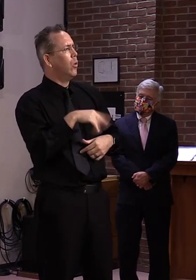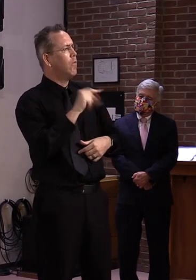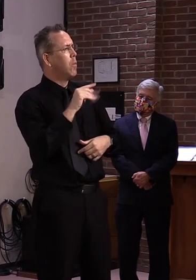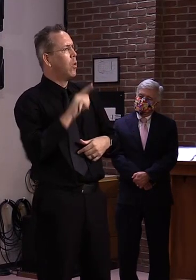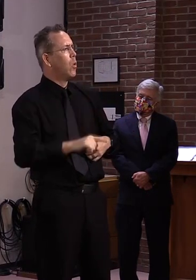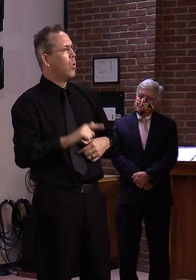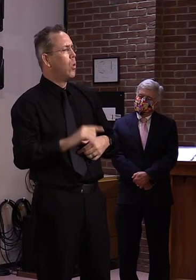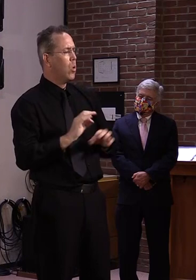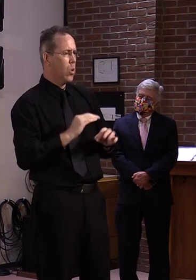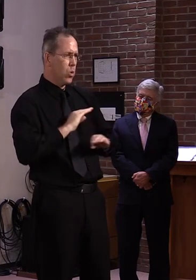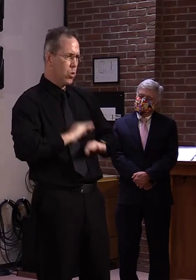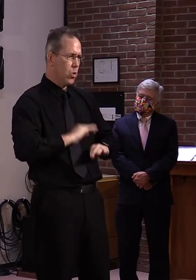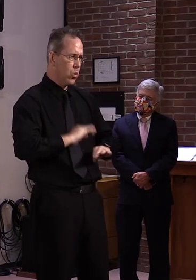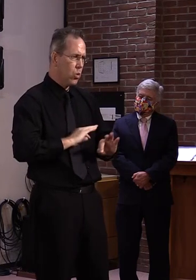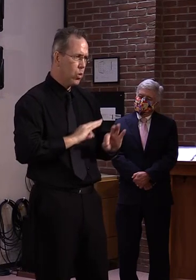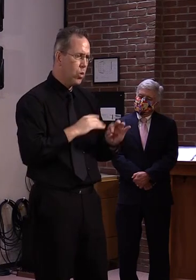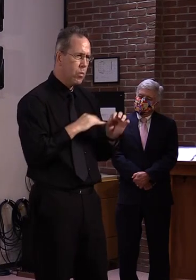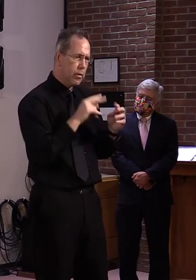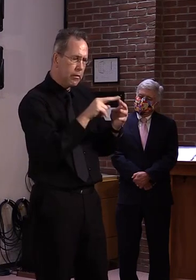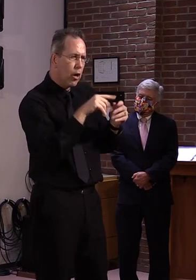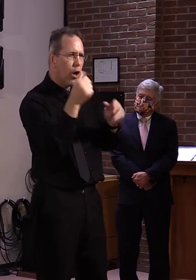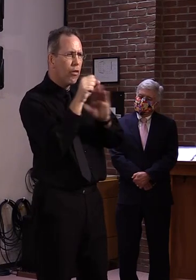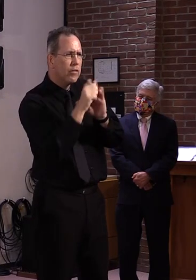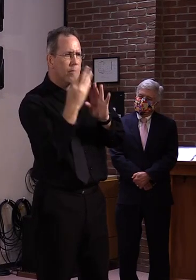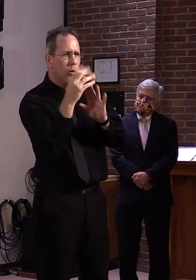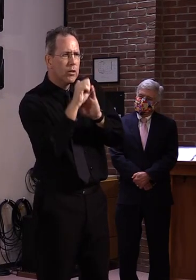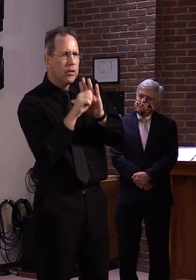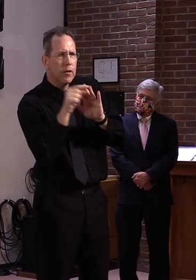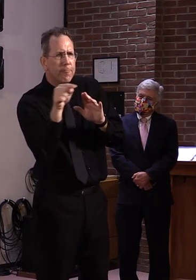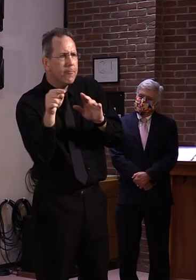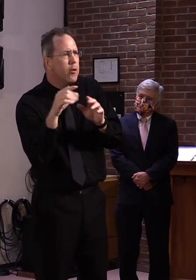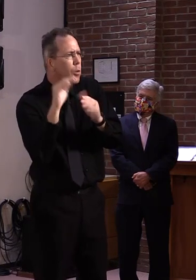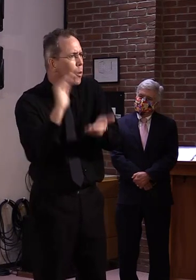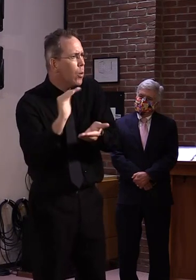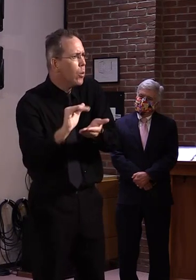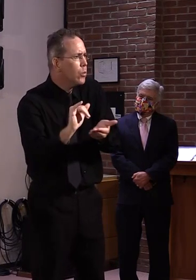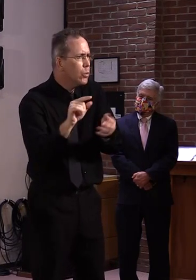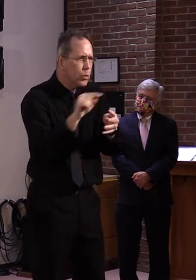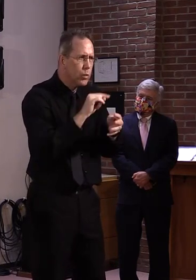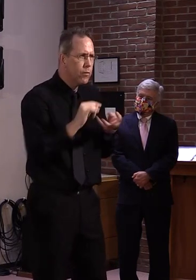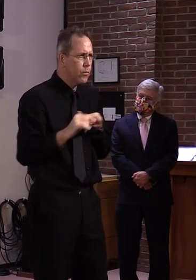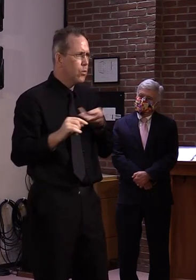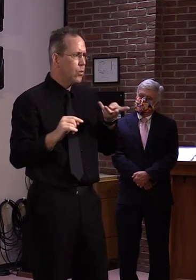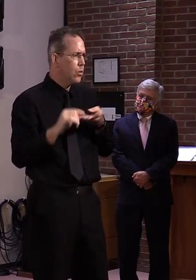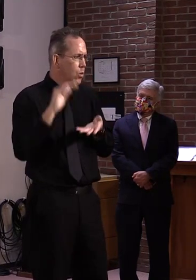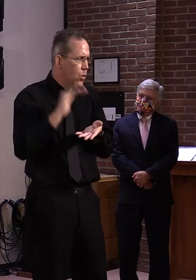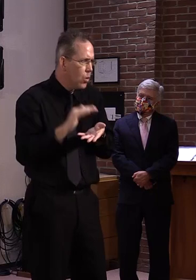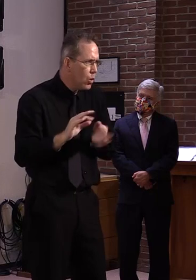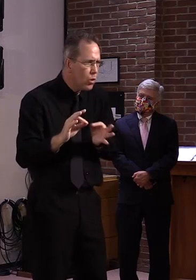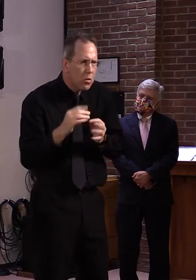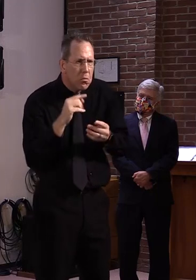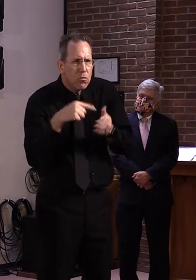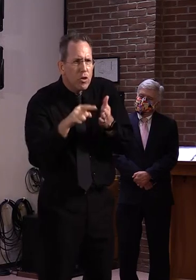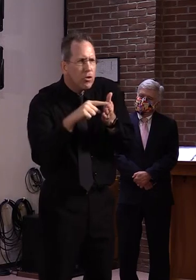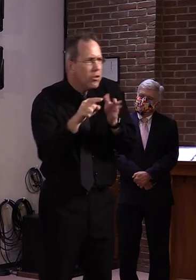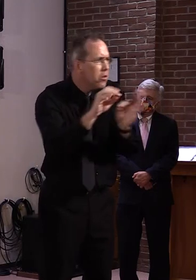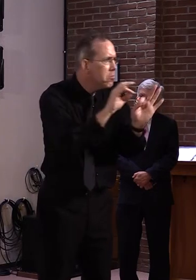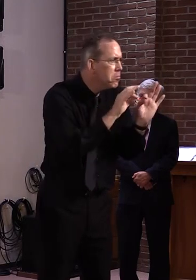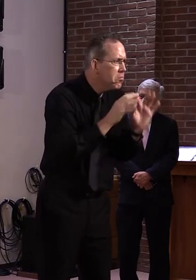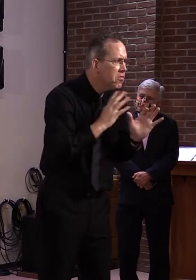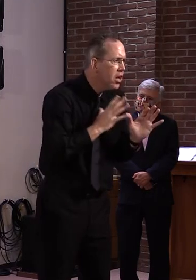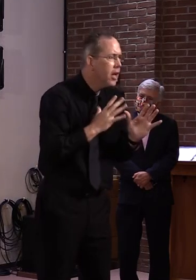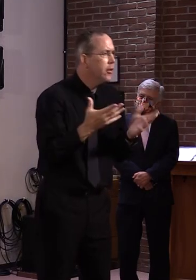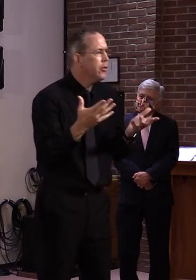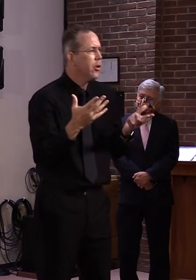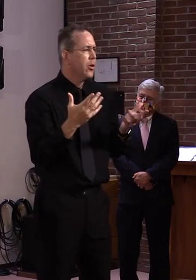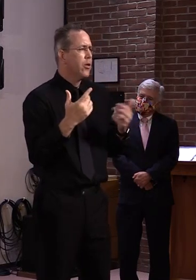or small positivity rate in our tracing efforts and so forth and just just constantly